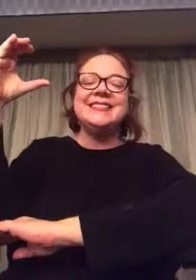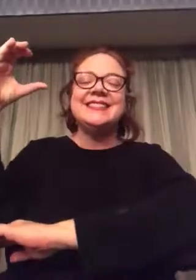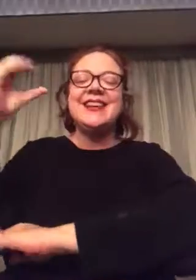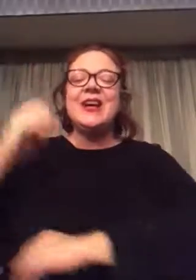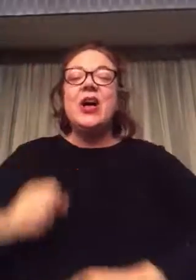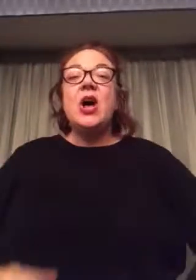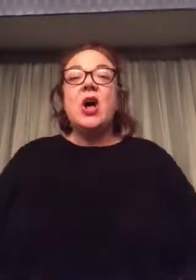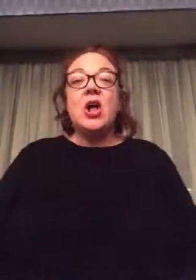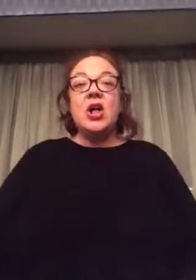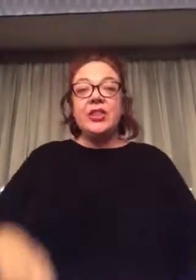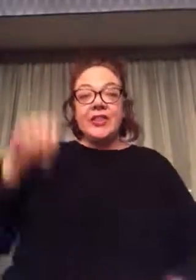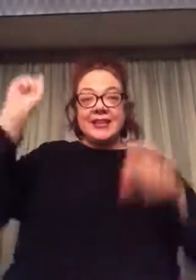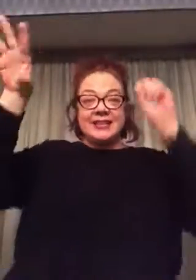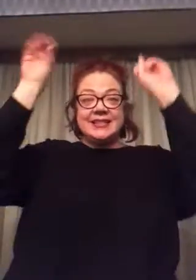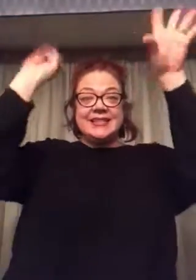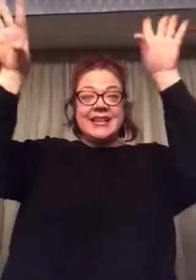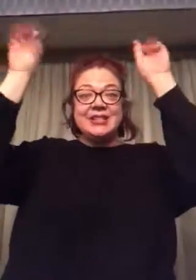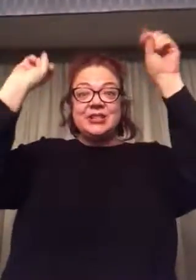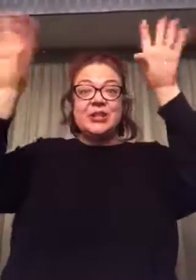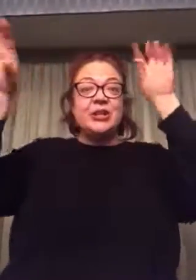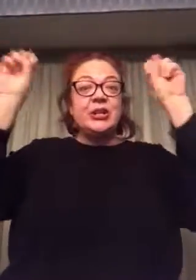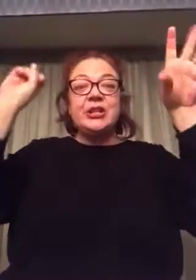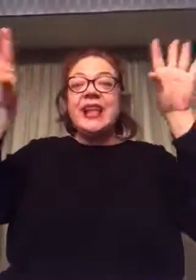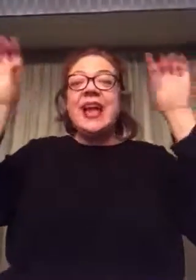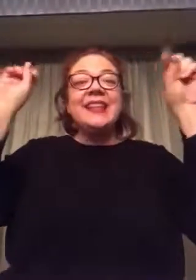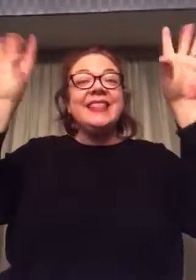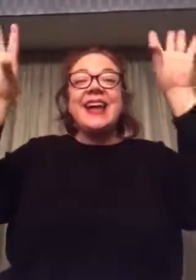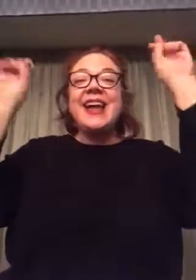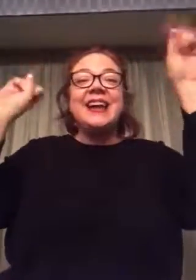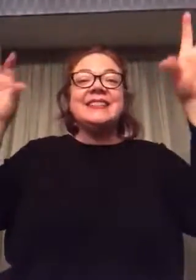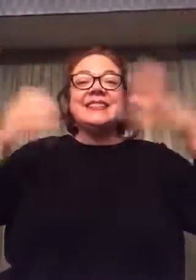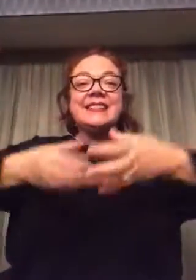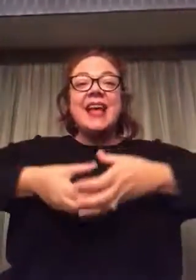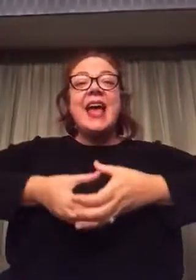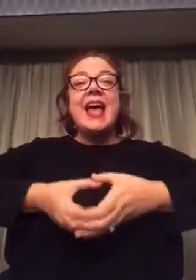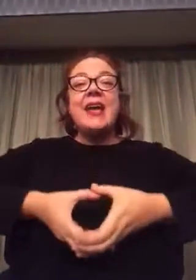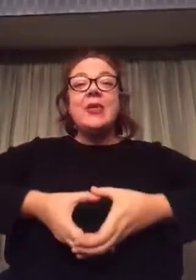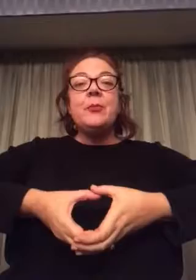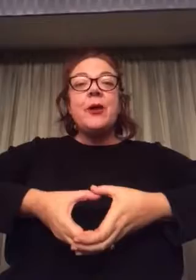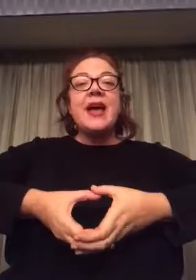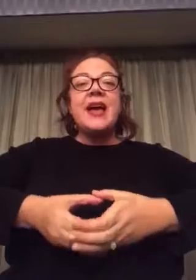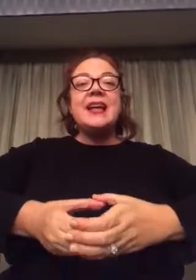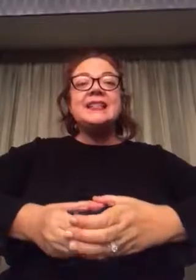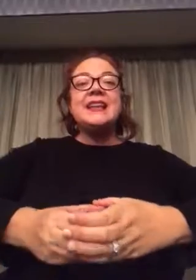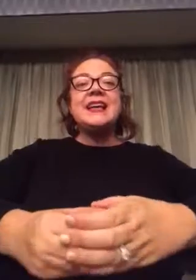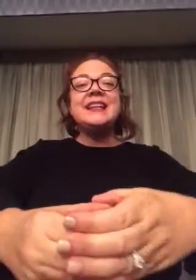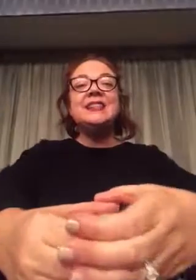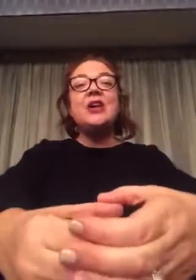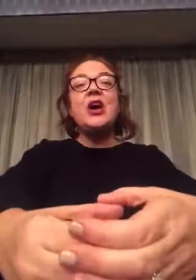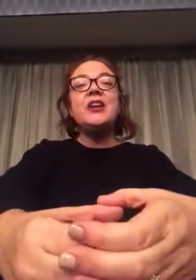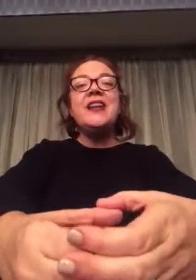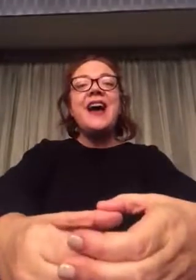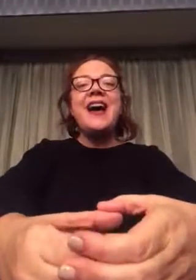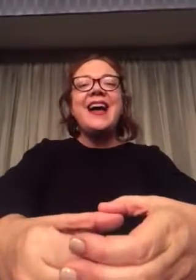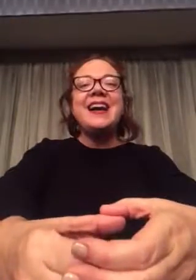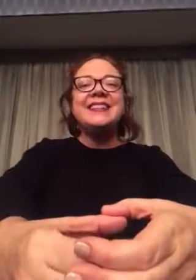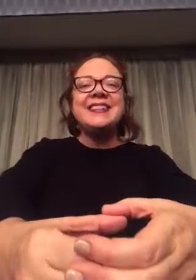All the tinsel and lights and the presents are nice